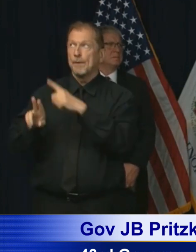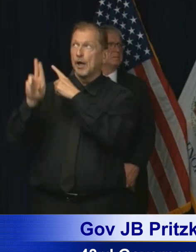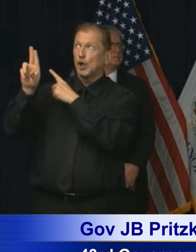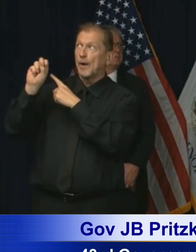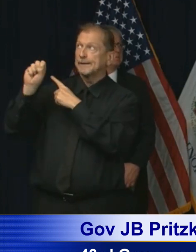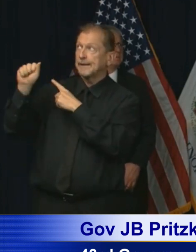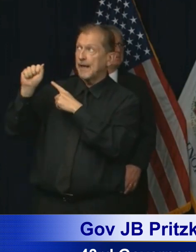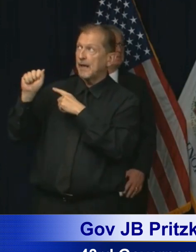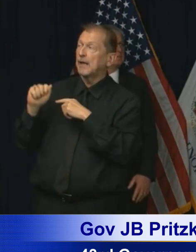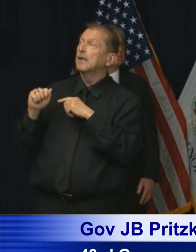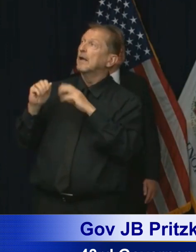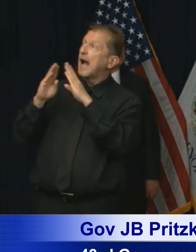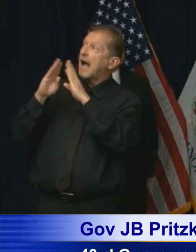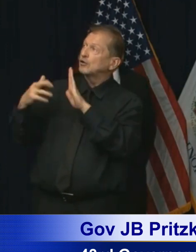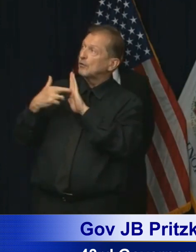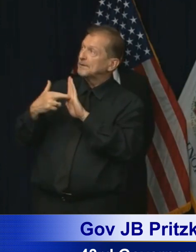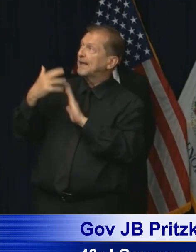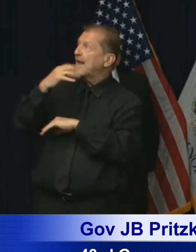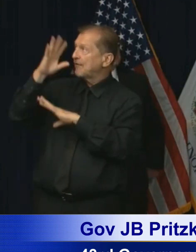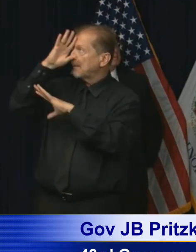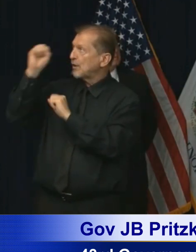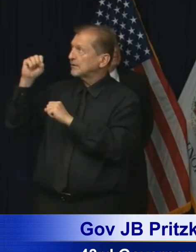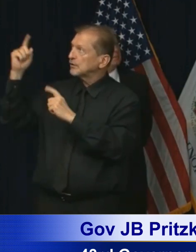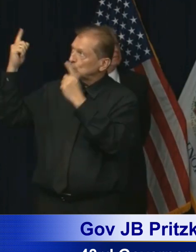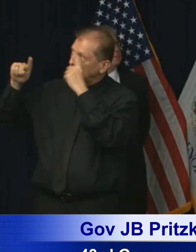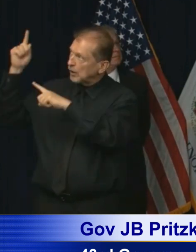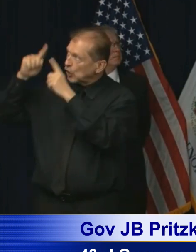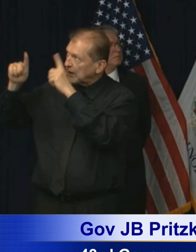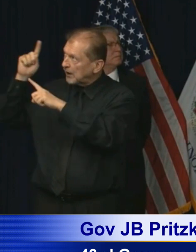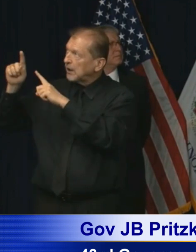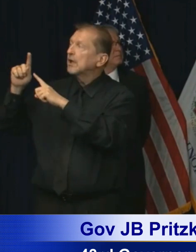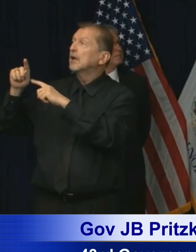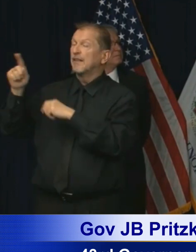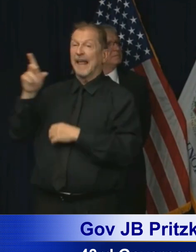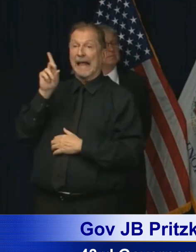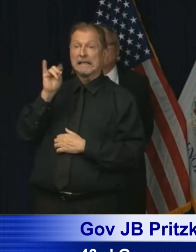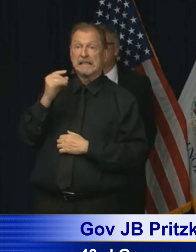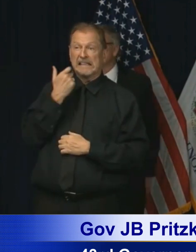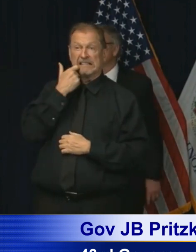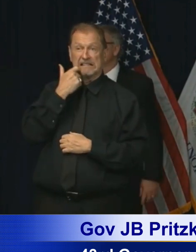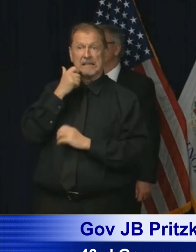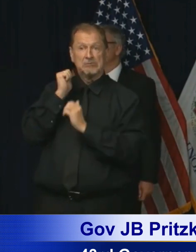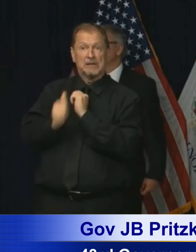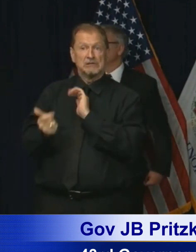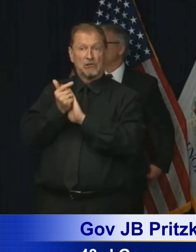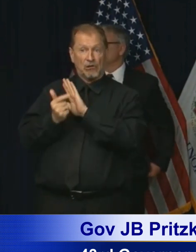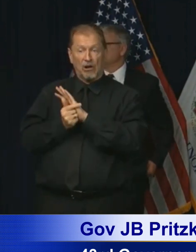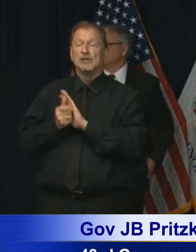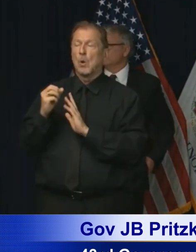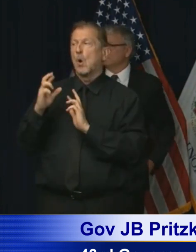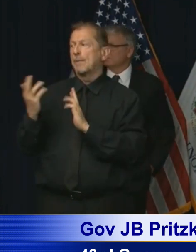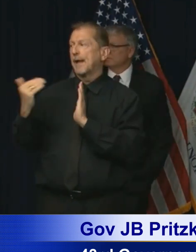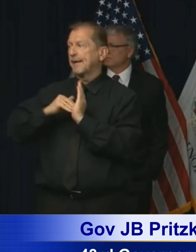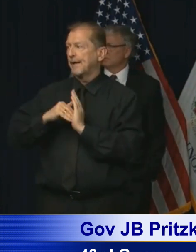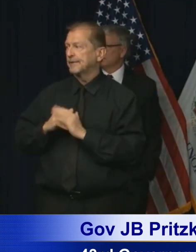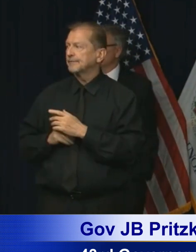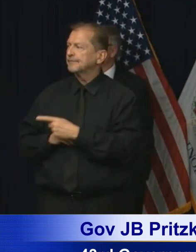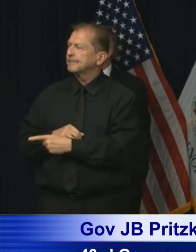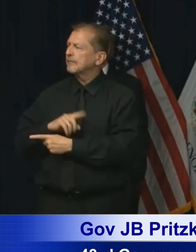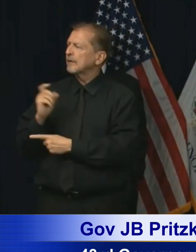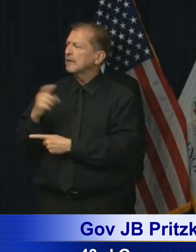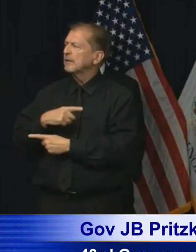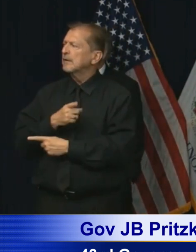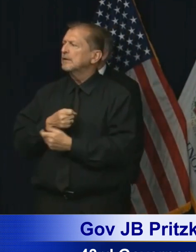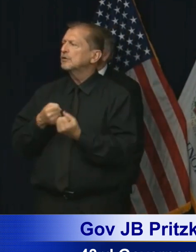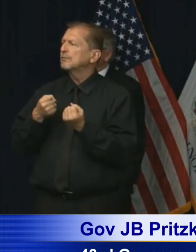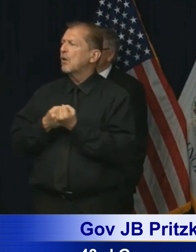States House and the president will come to an agreement as they finally did on this last relief package. Do you support the idea